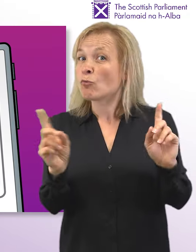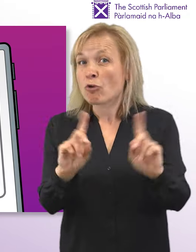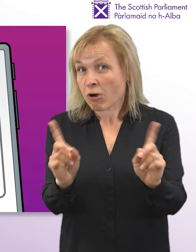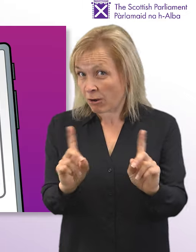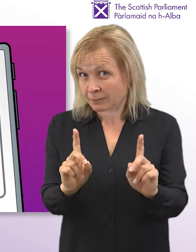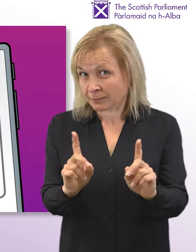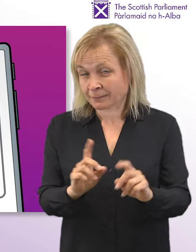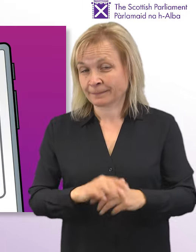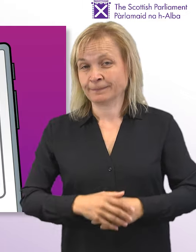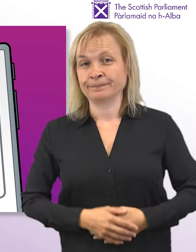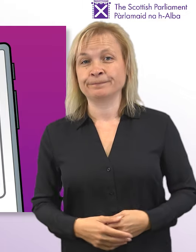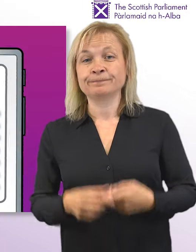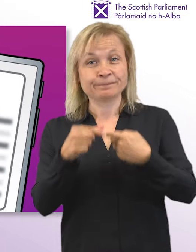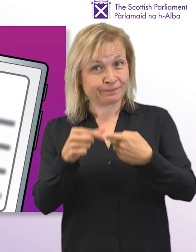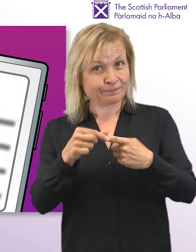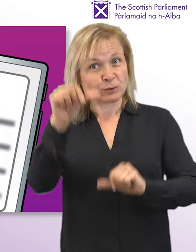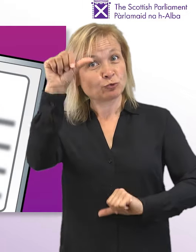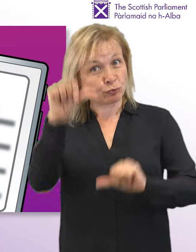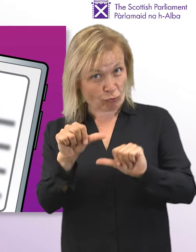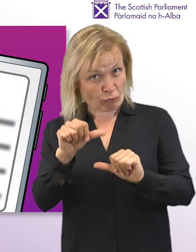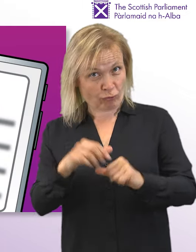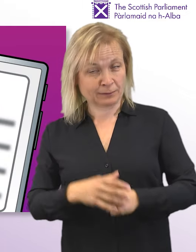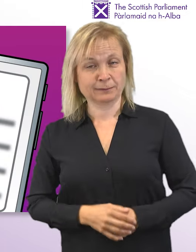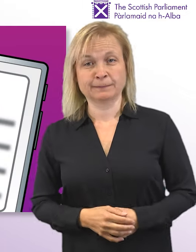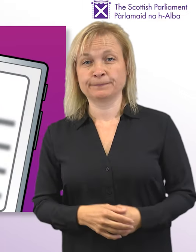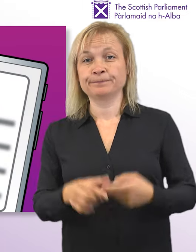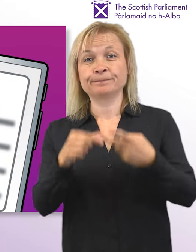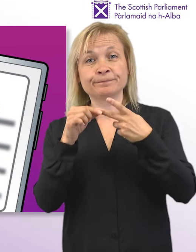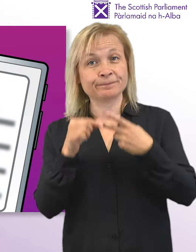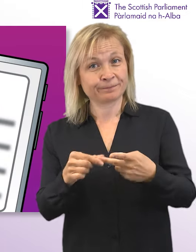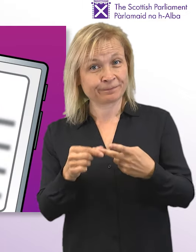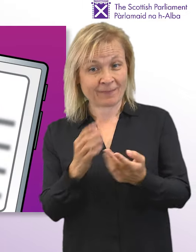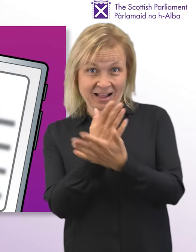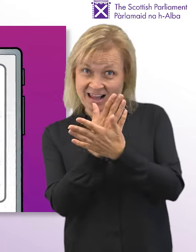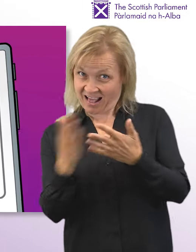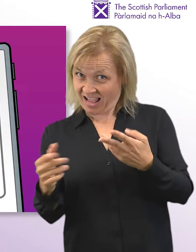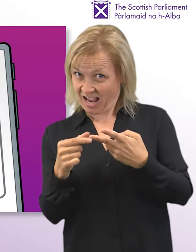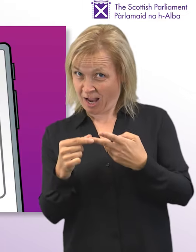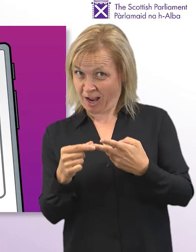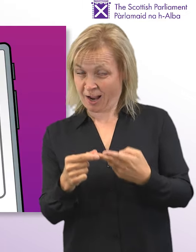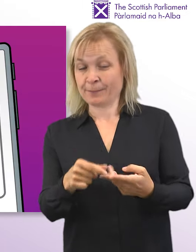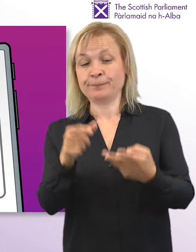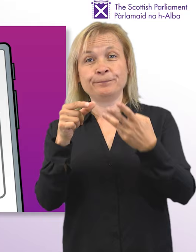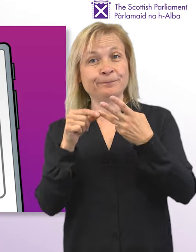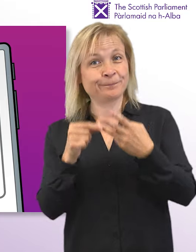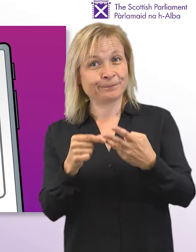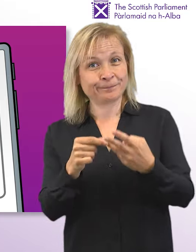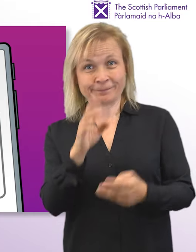The most effective petitions are short, clear and concise.